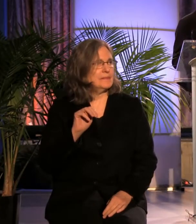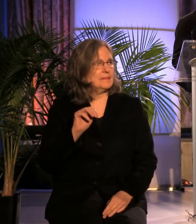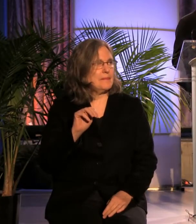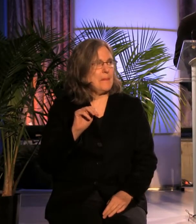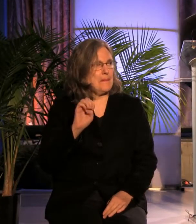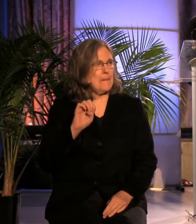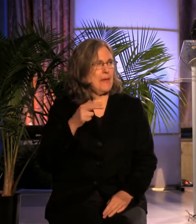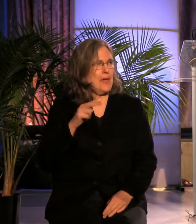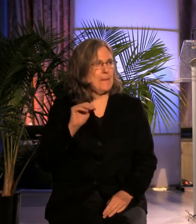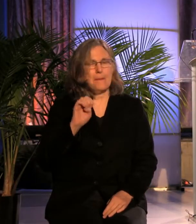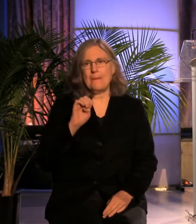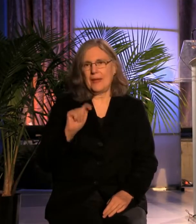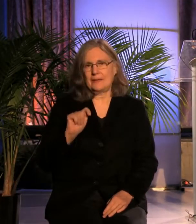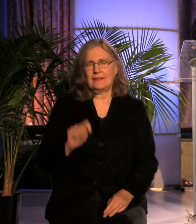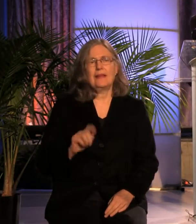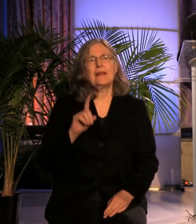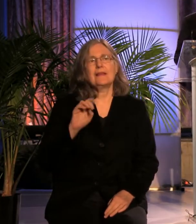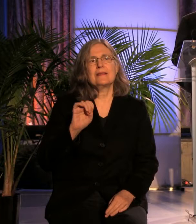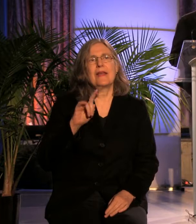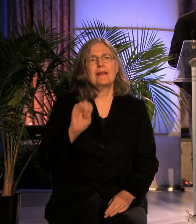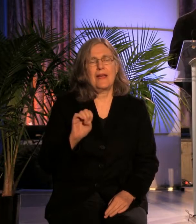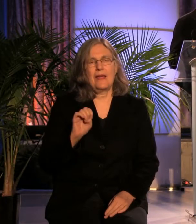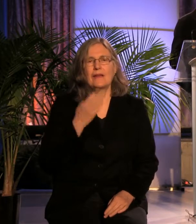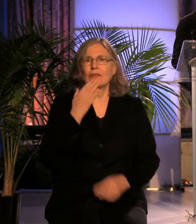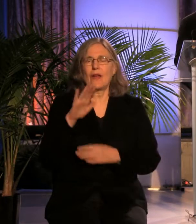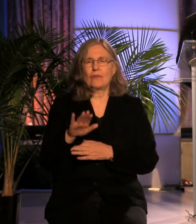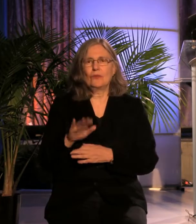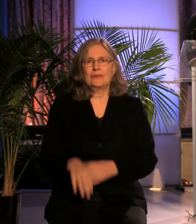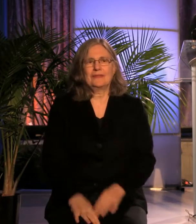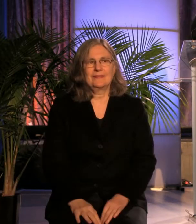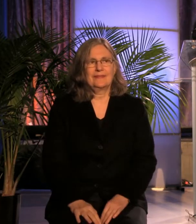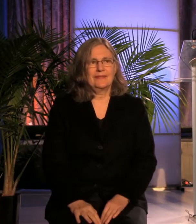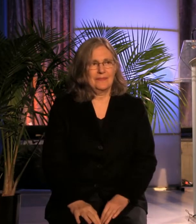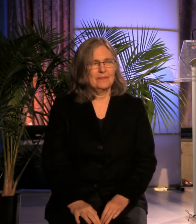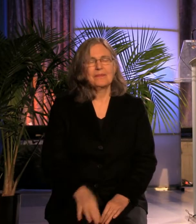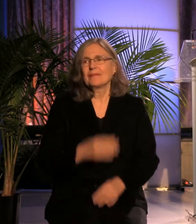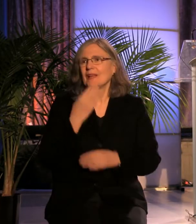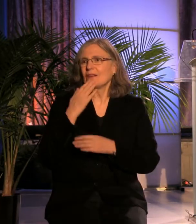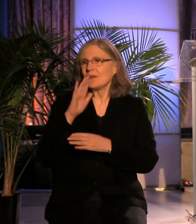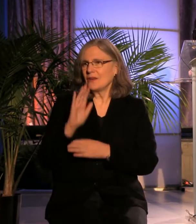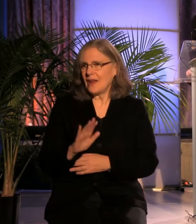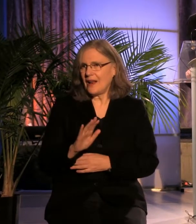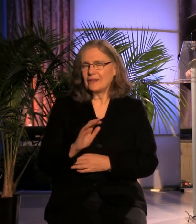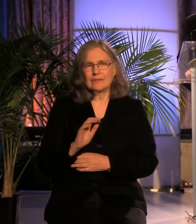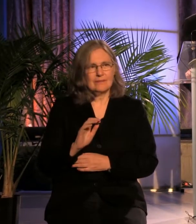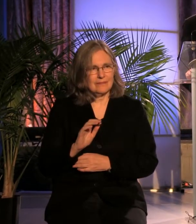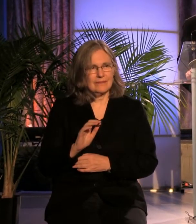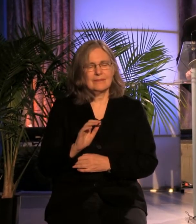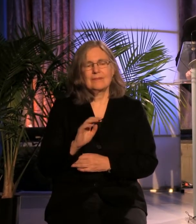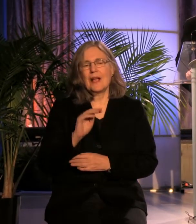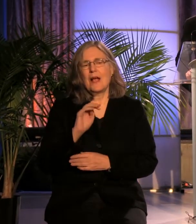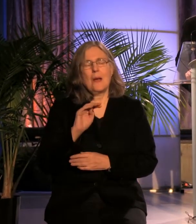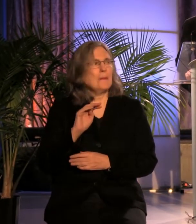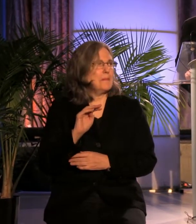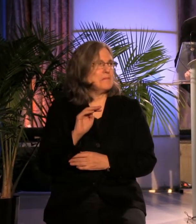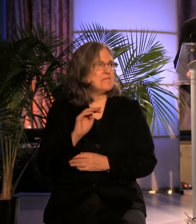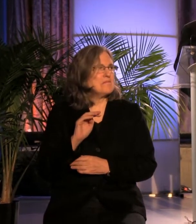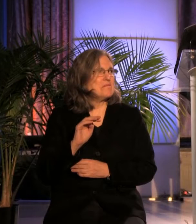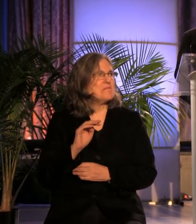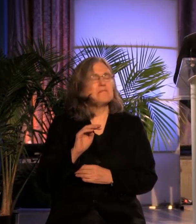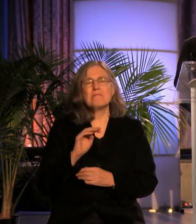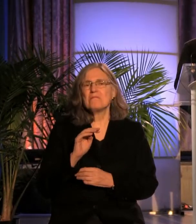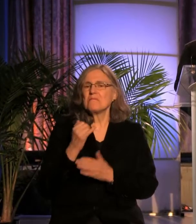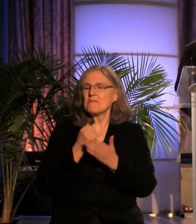Good afternoon. Let's roll. Good afternoon, everyone. My name is Mehmet Dede. I'm an art